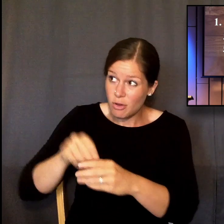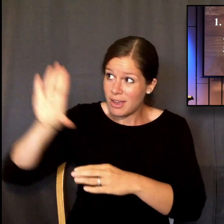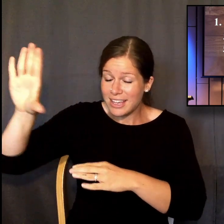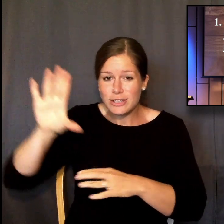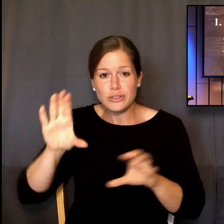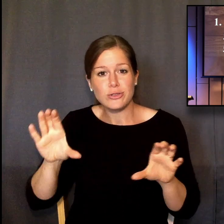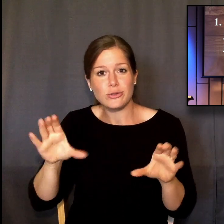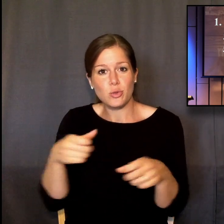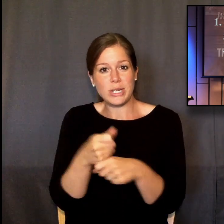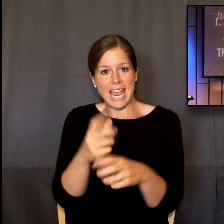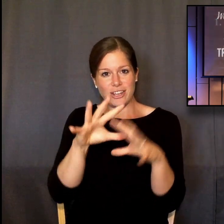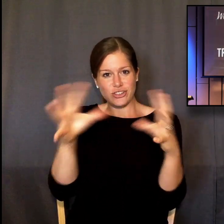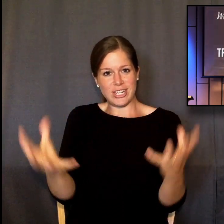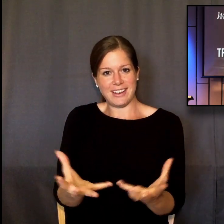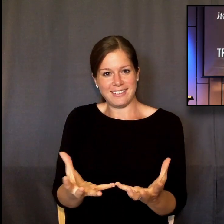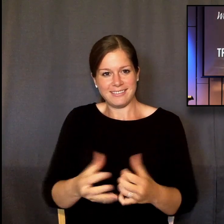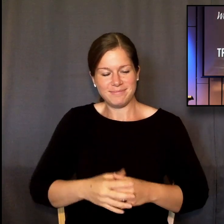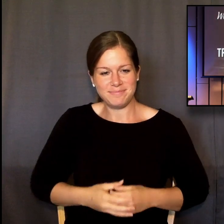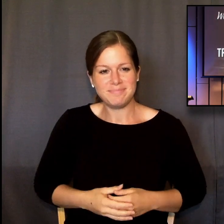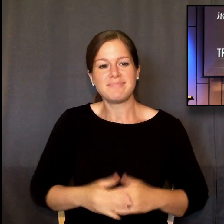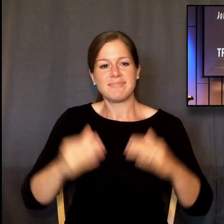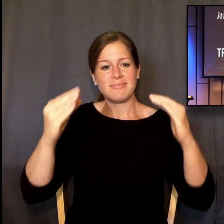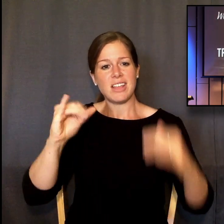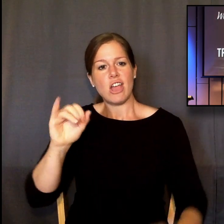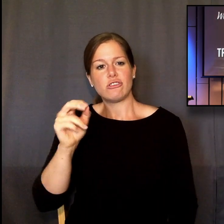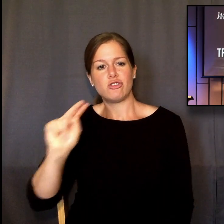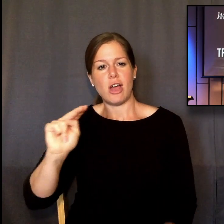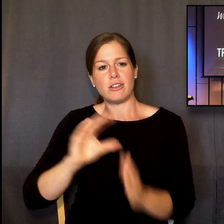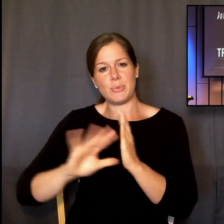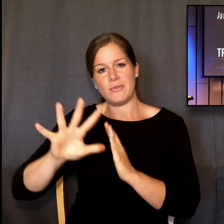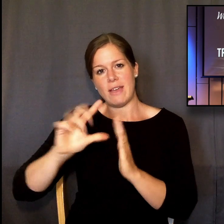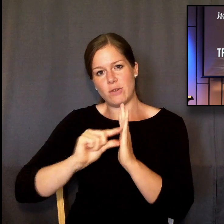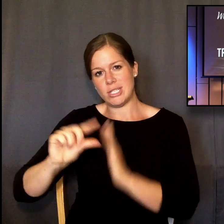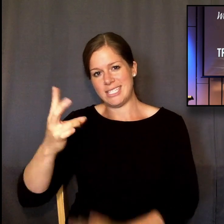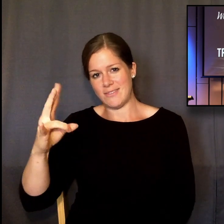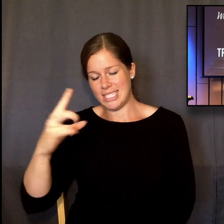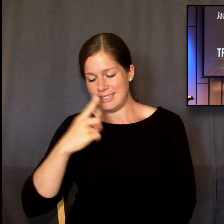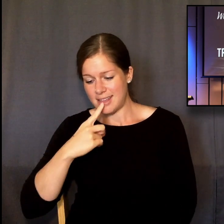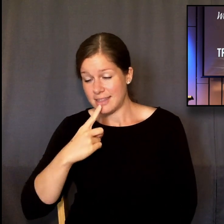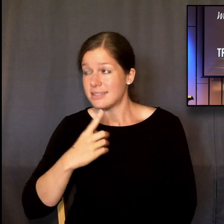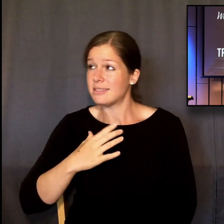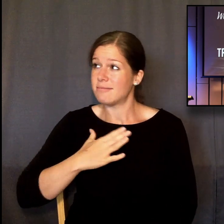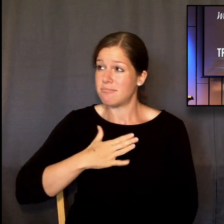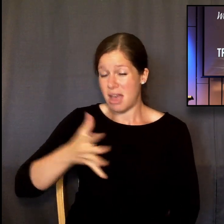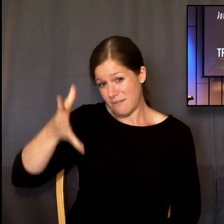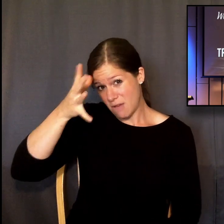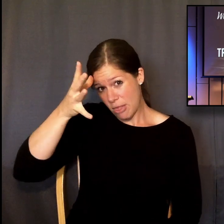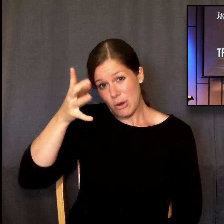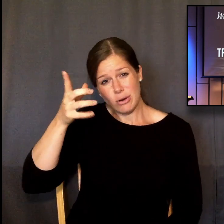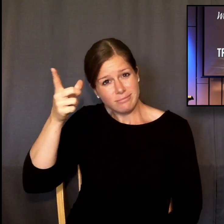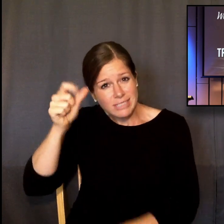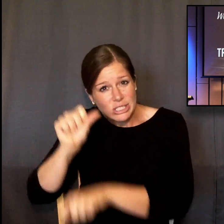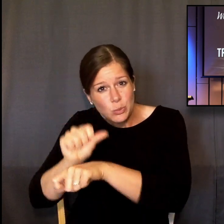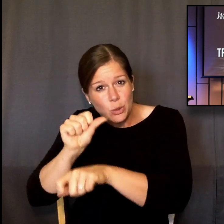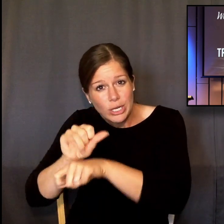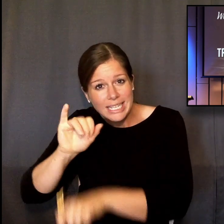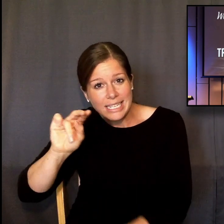creation. John 5, 17, Jesus put it this way. He said, my father is working. Same root word as